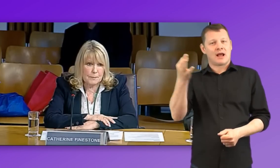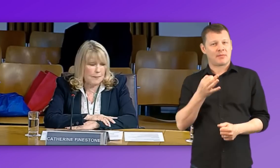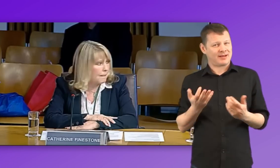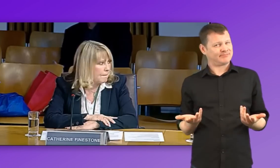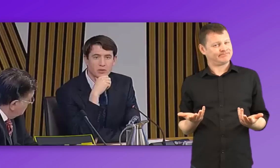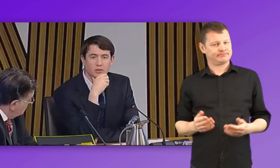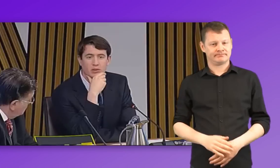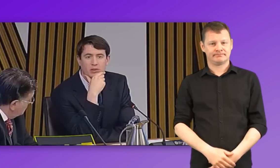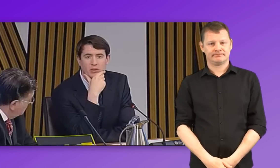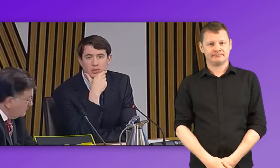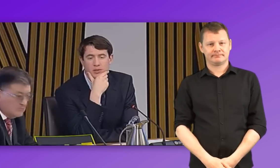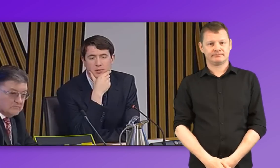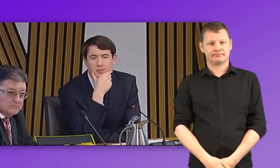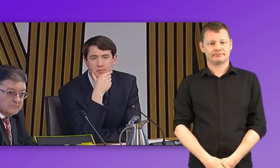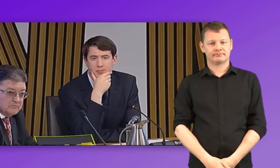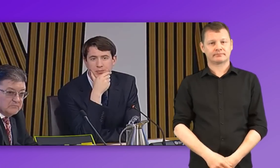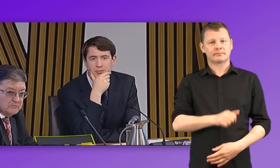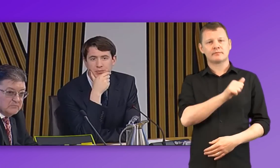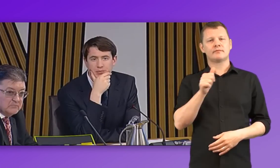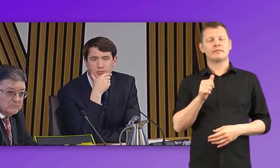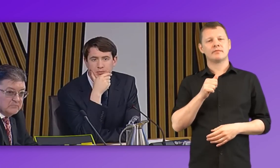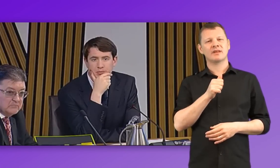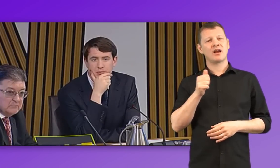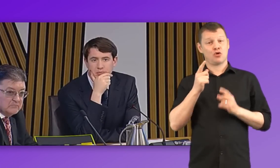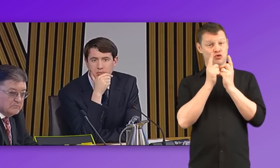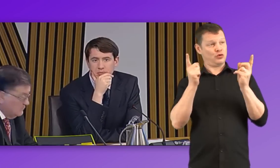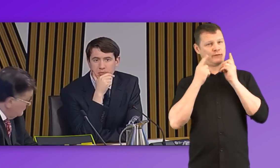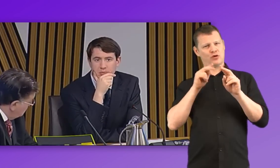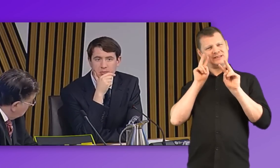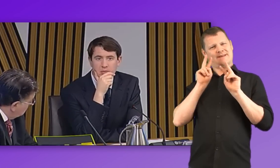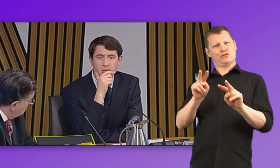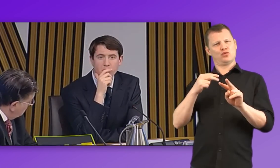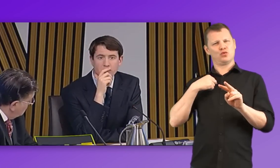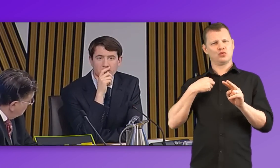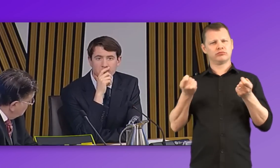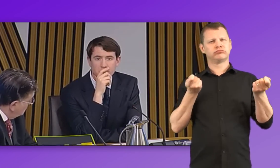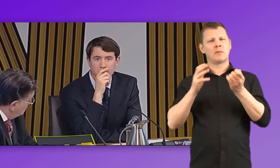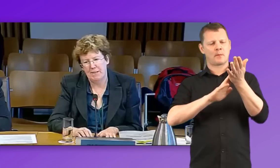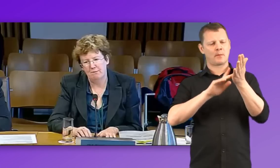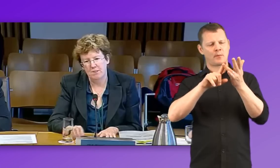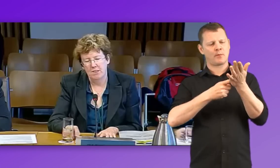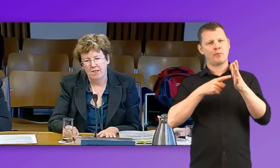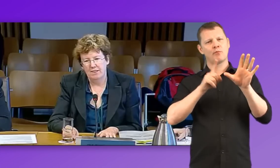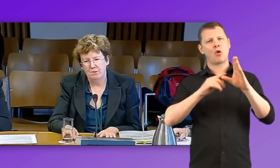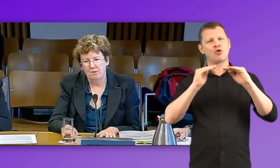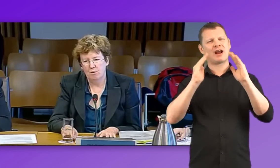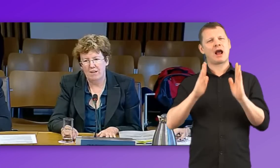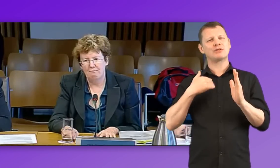I'd just like to talk about the course from the university point of view, because I run the postgraduate diploma at Murray House, and we have